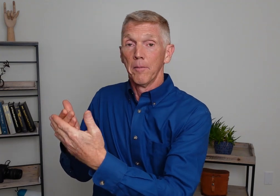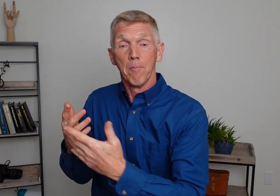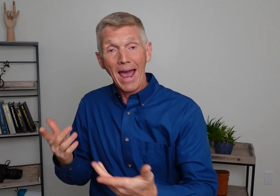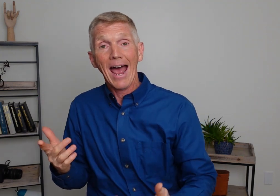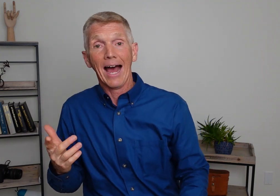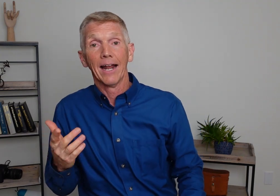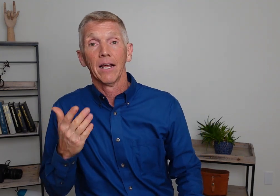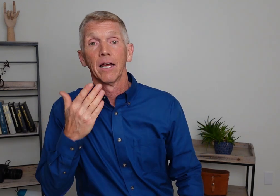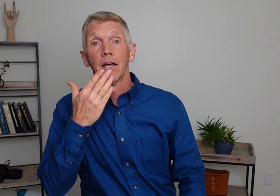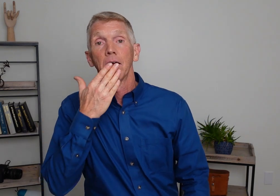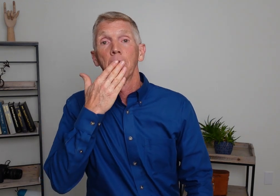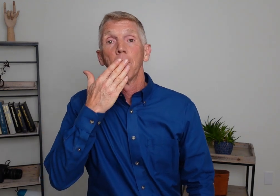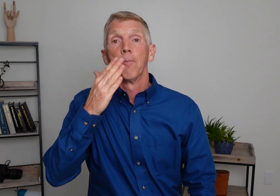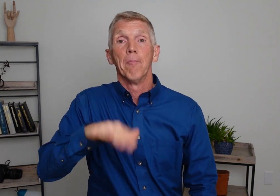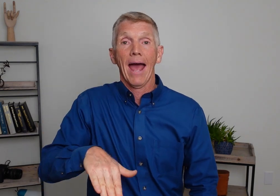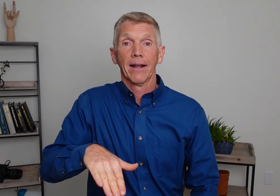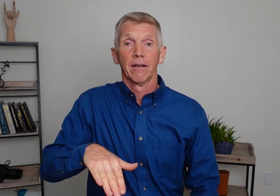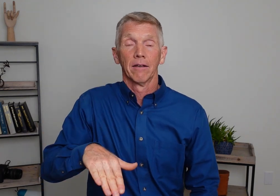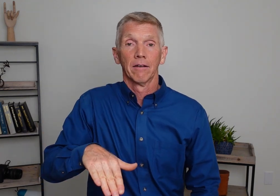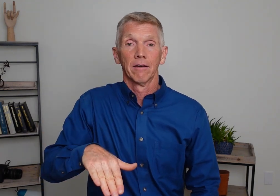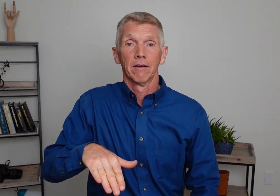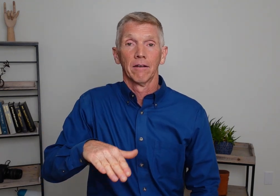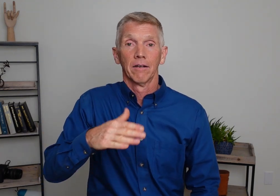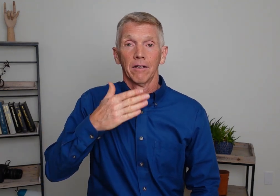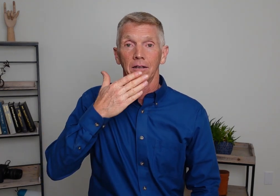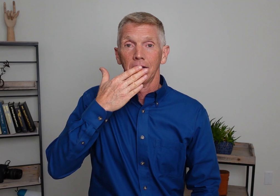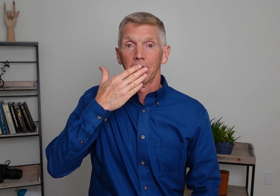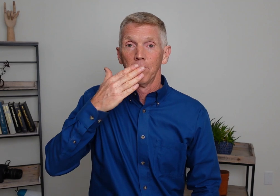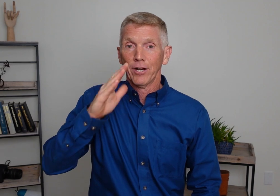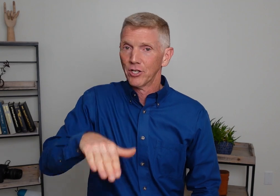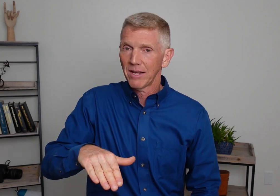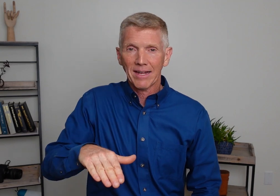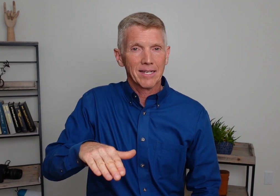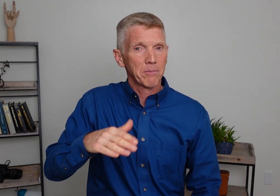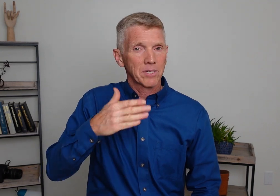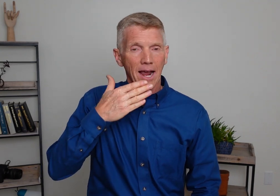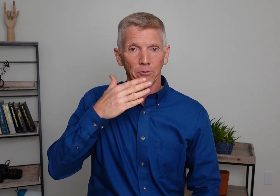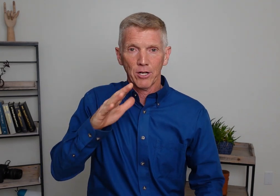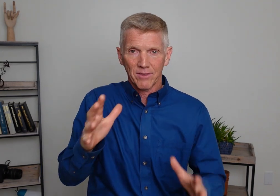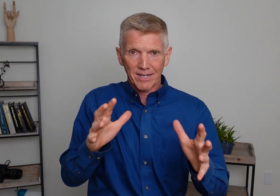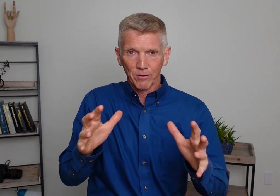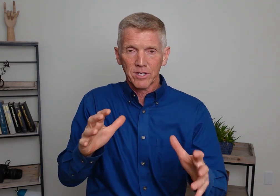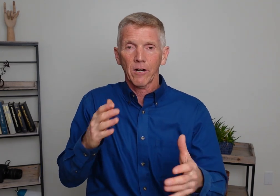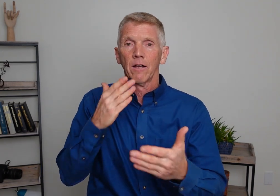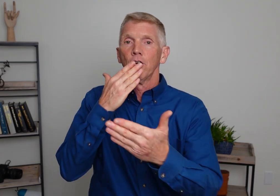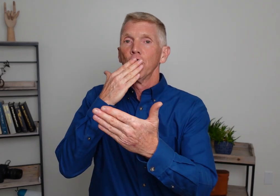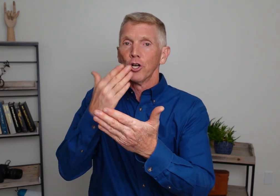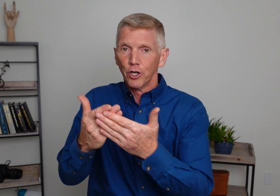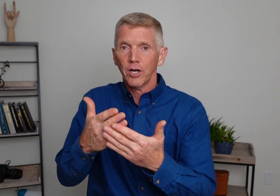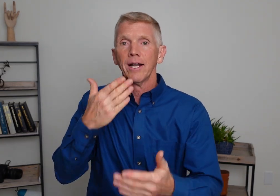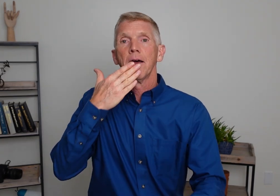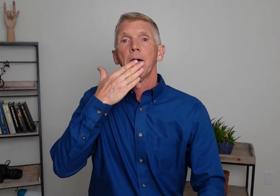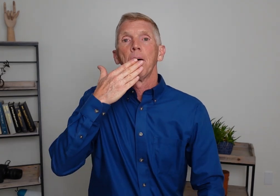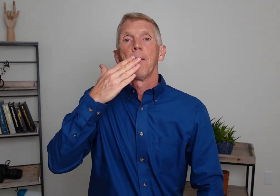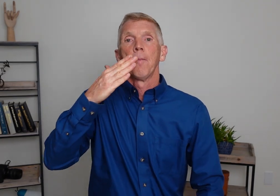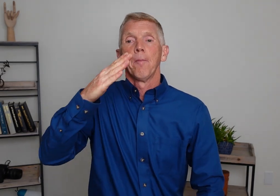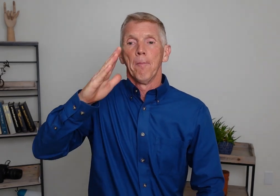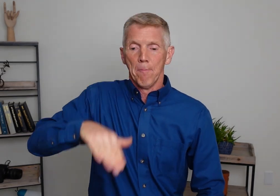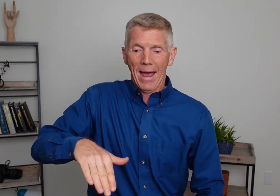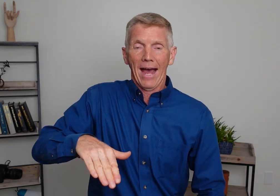Bad. Bad. Bad. You're seeing that same sign, right? You see the difference there? Good. Bad.